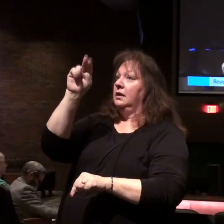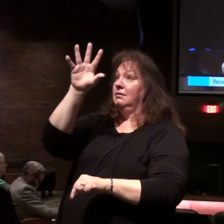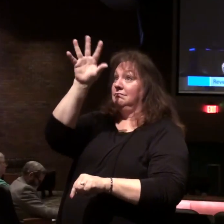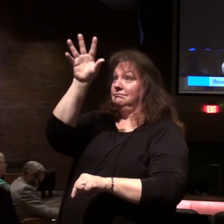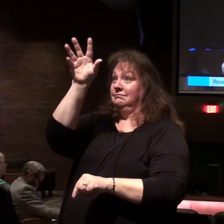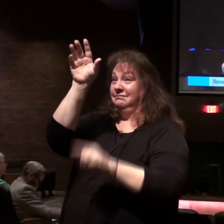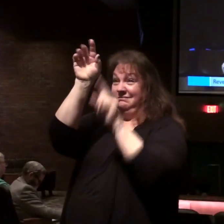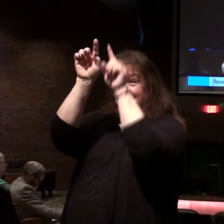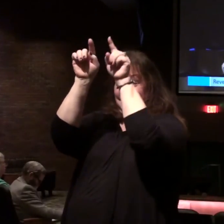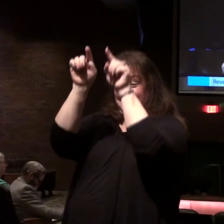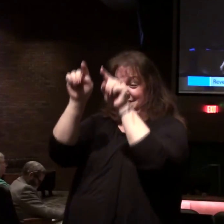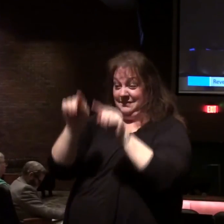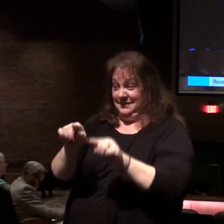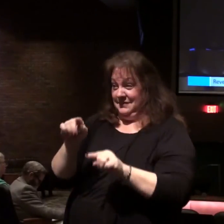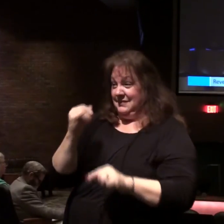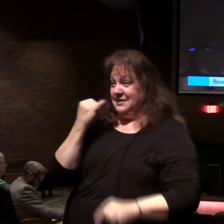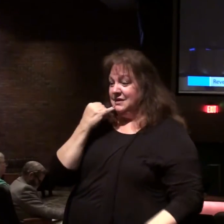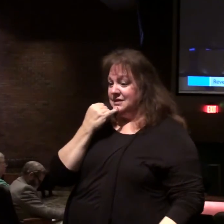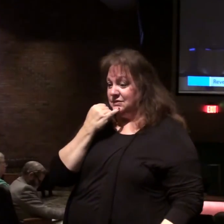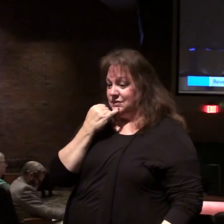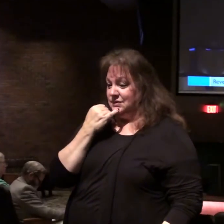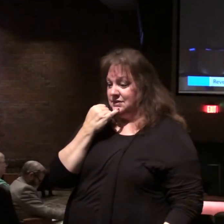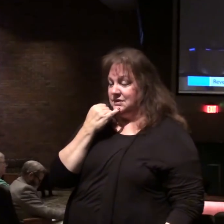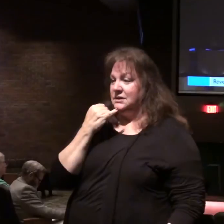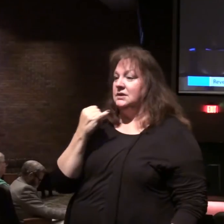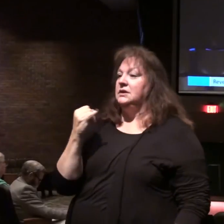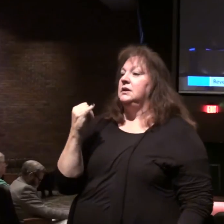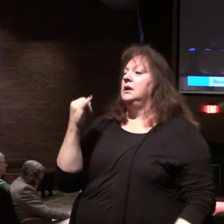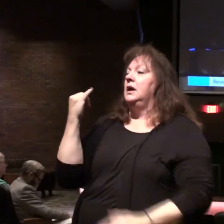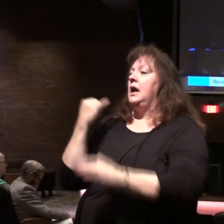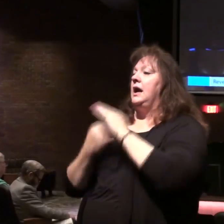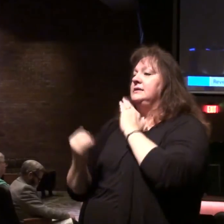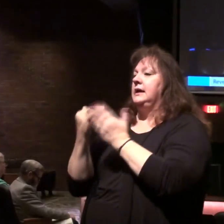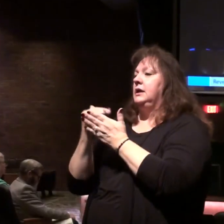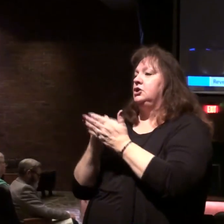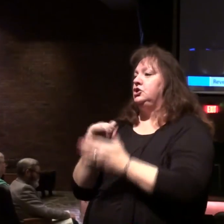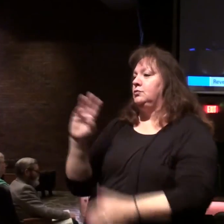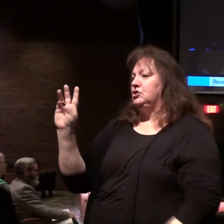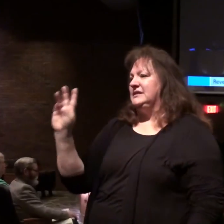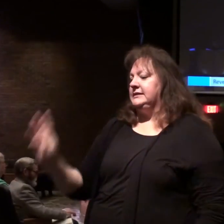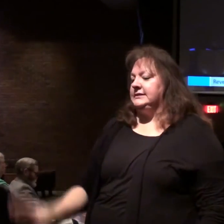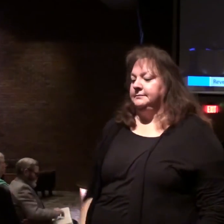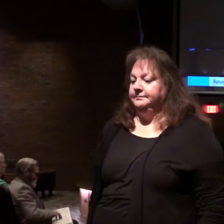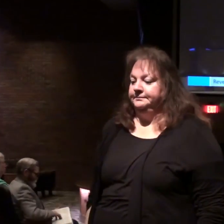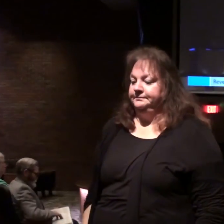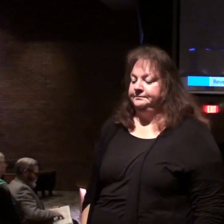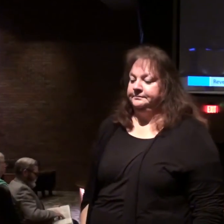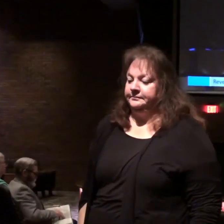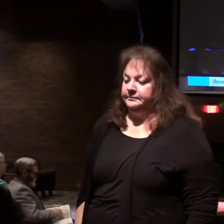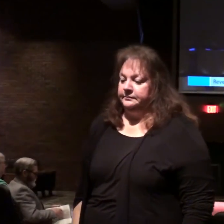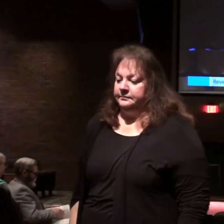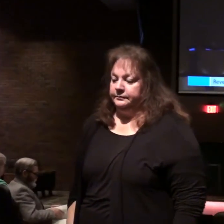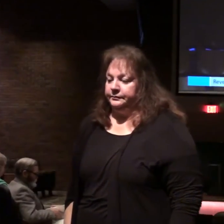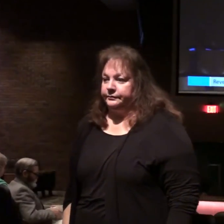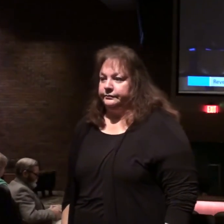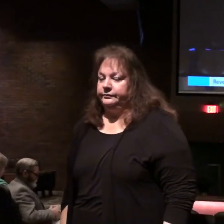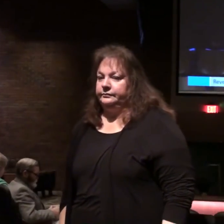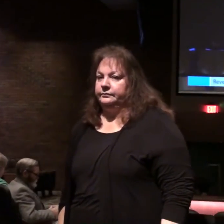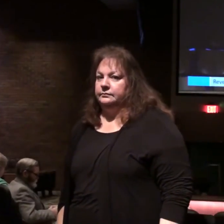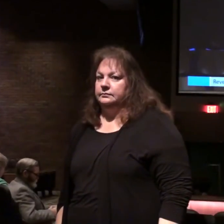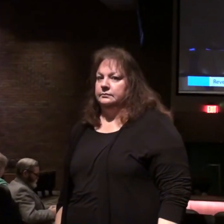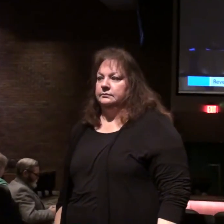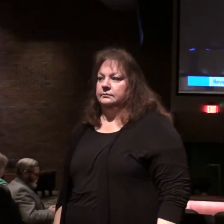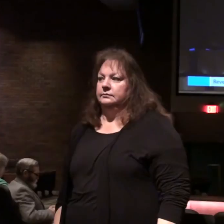is Israel. Before we say more about that, come back to Isaiah chapter 6. Isaiah 6.